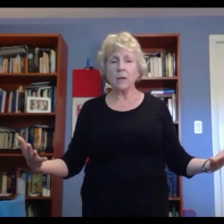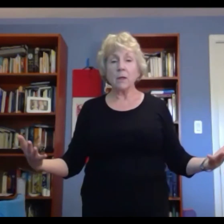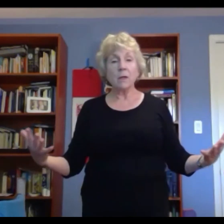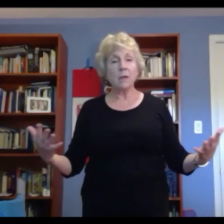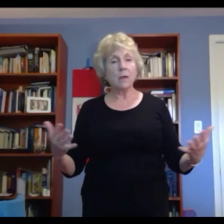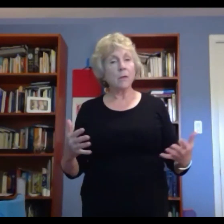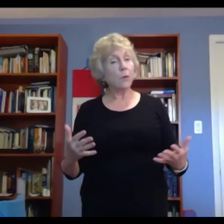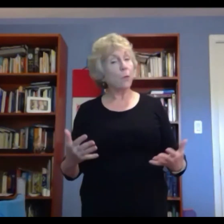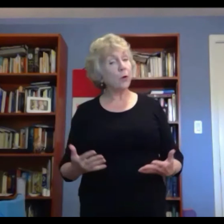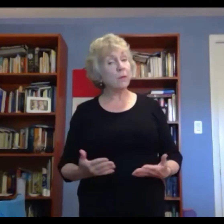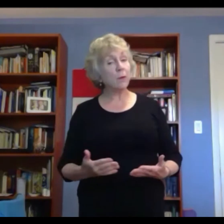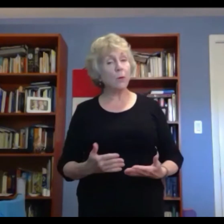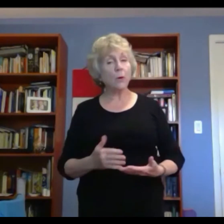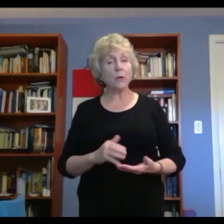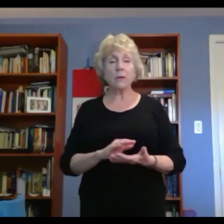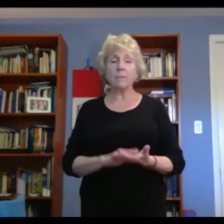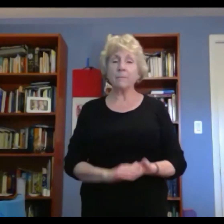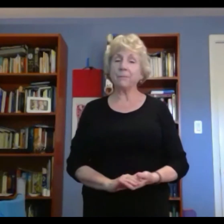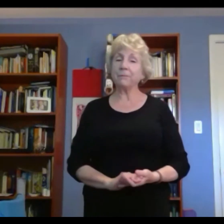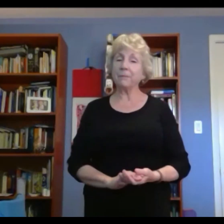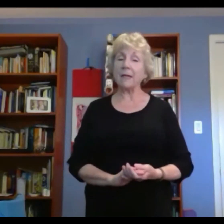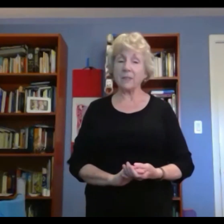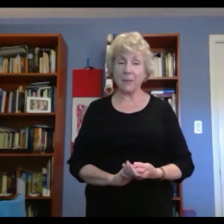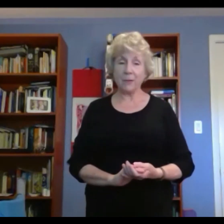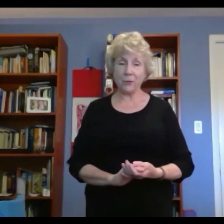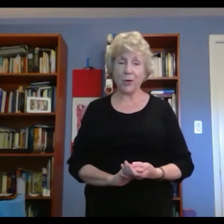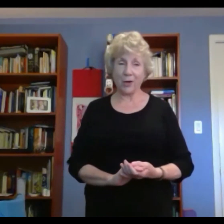The word of the Lord. Thanks be to God.